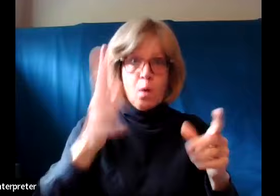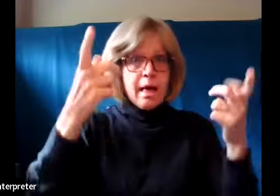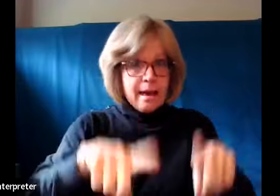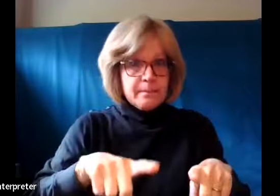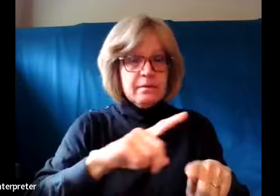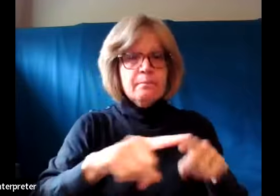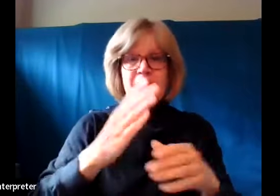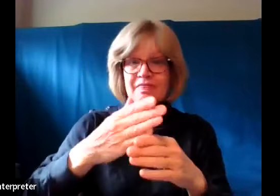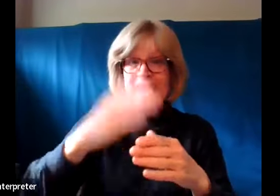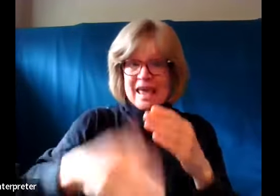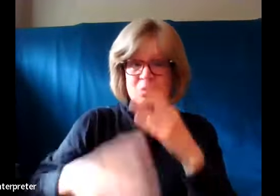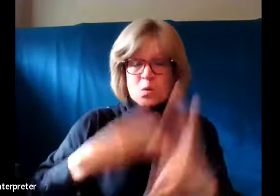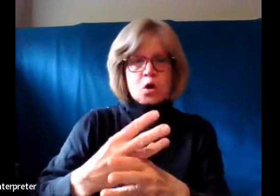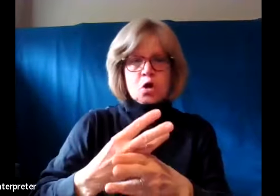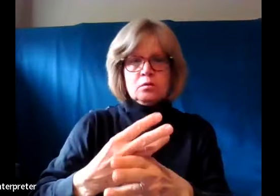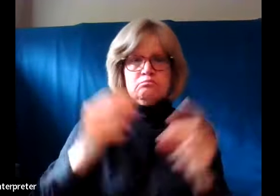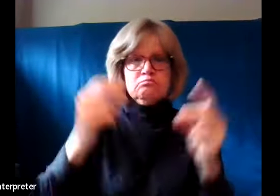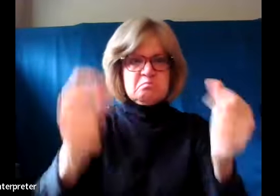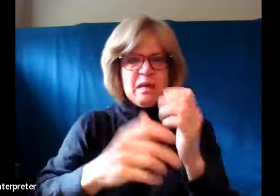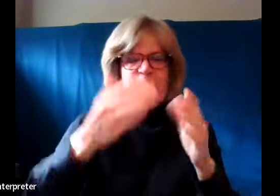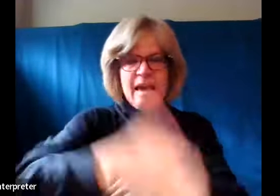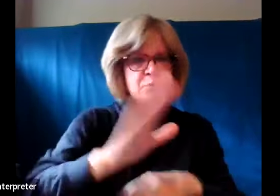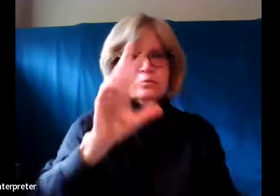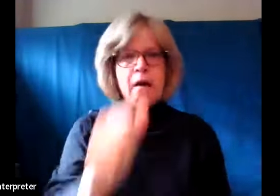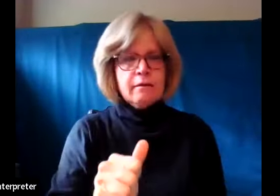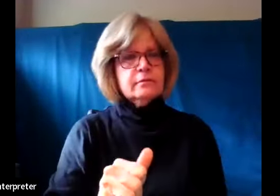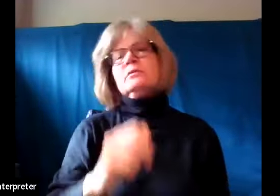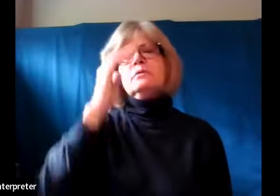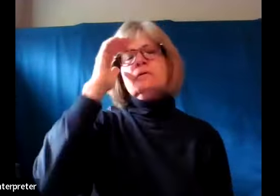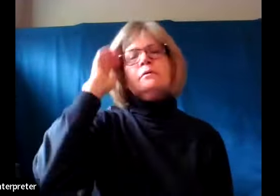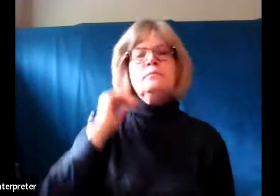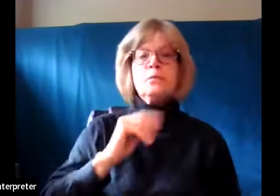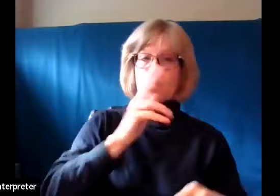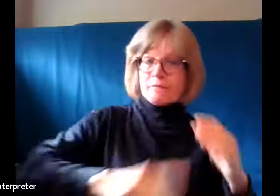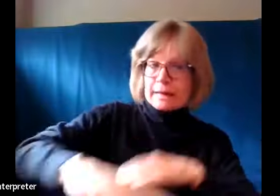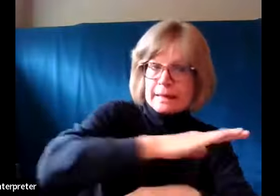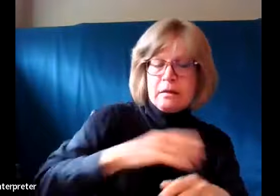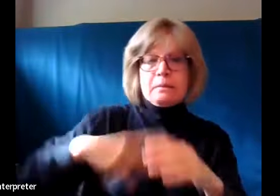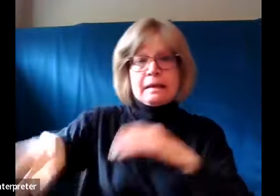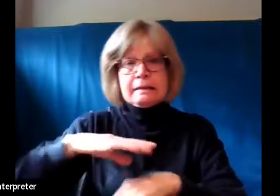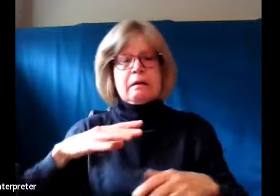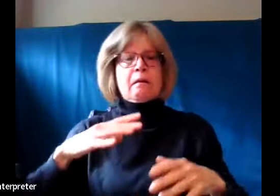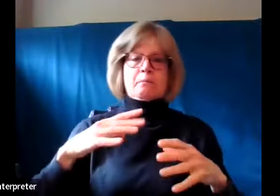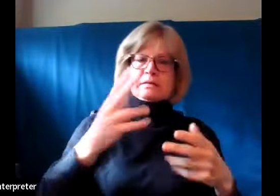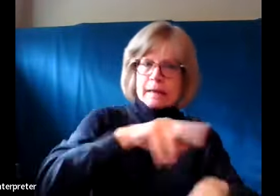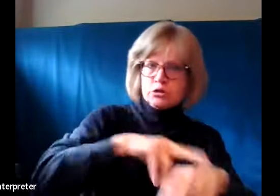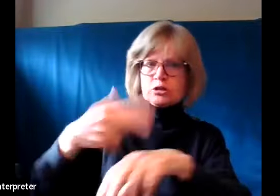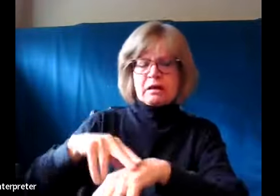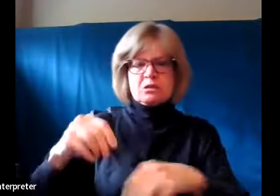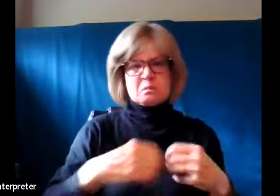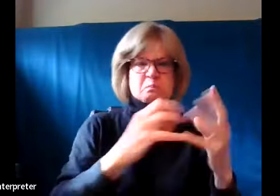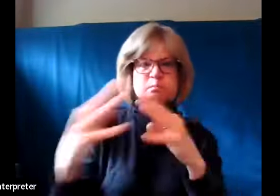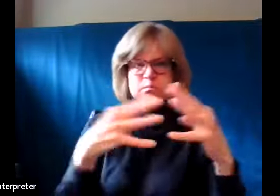Nation will rise against nation and kingdom against kingdom. There will be great earthquakes and in various places famines and plagues,